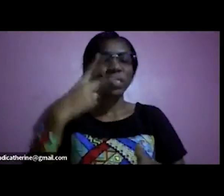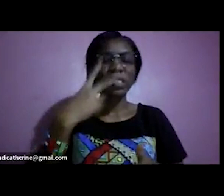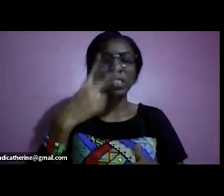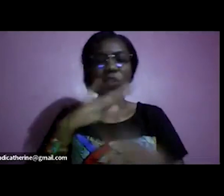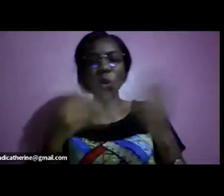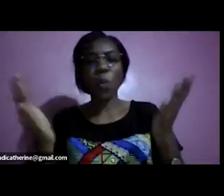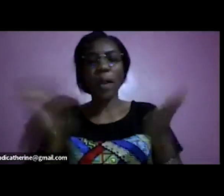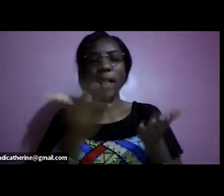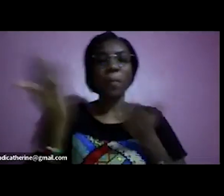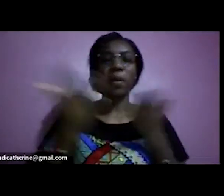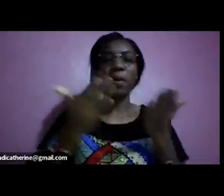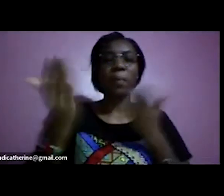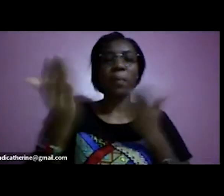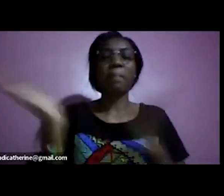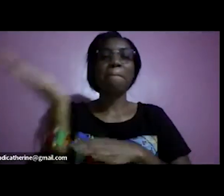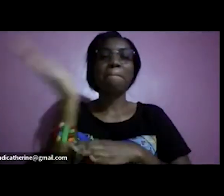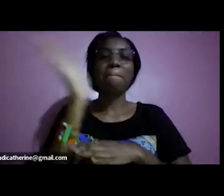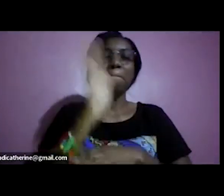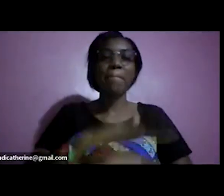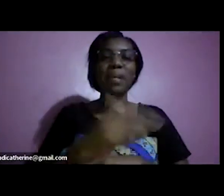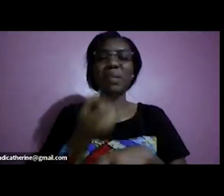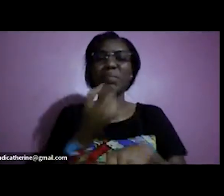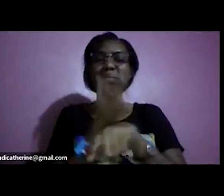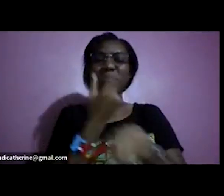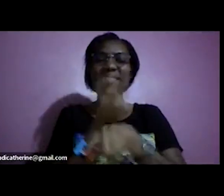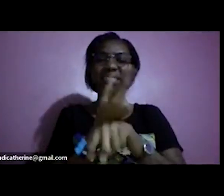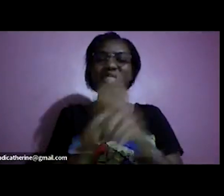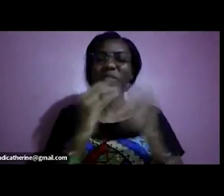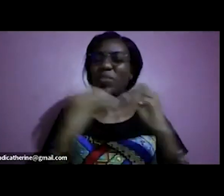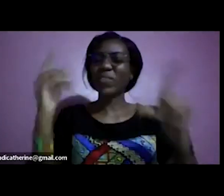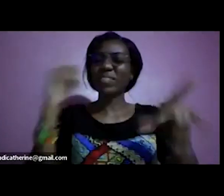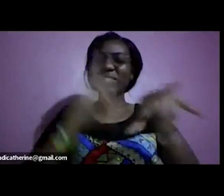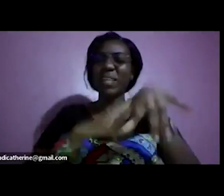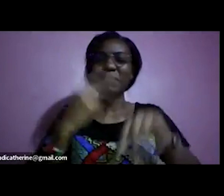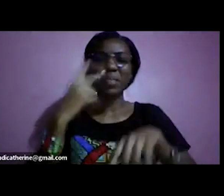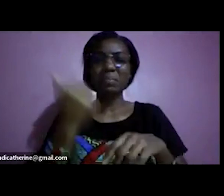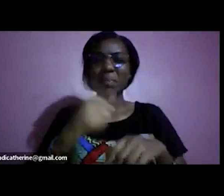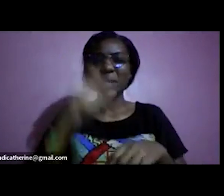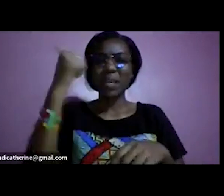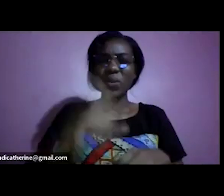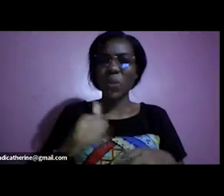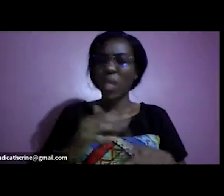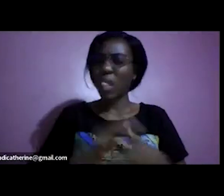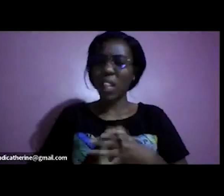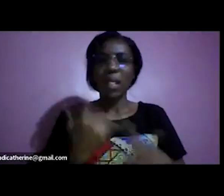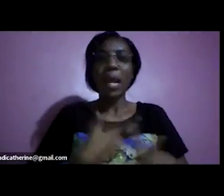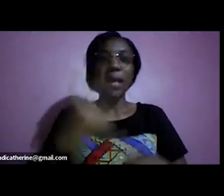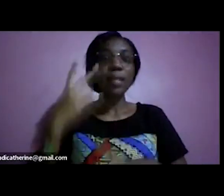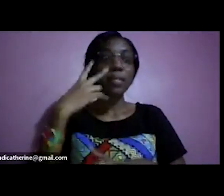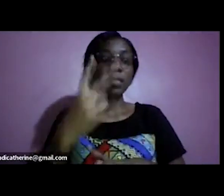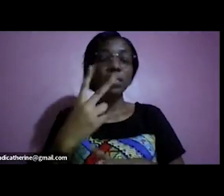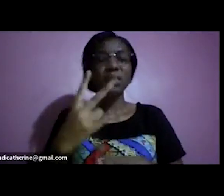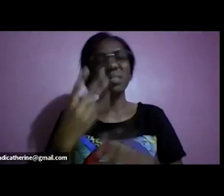um it's been a minute i think we last saw you or some of you who have been with us